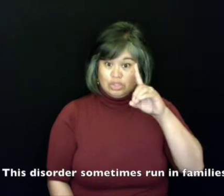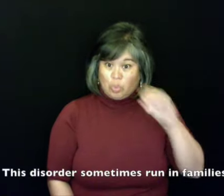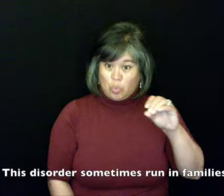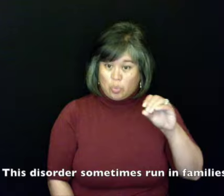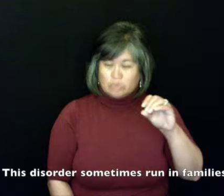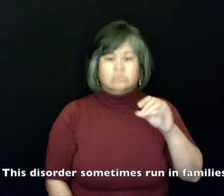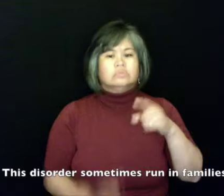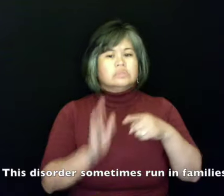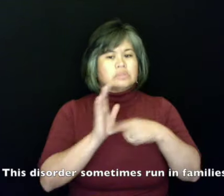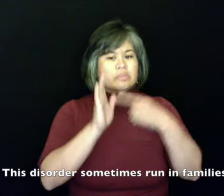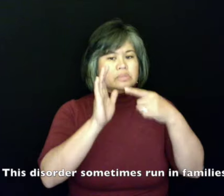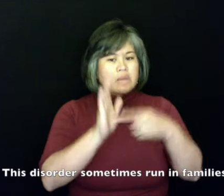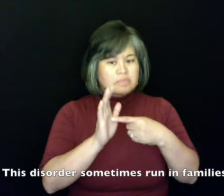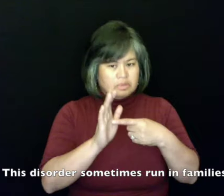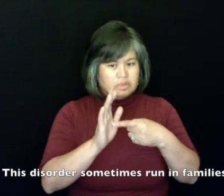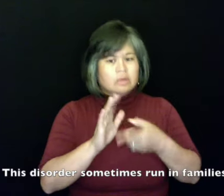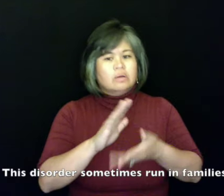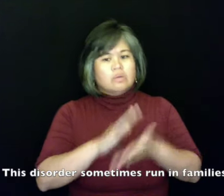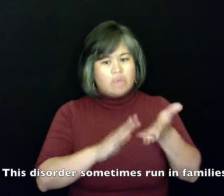This disorder sometimes runs in families.